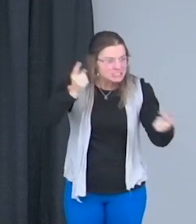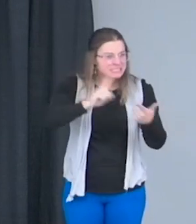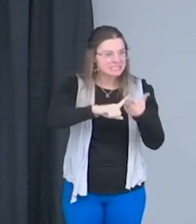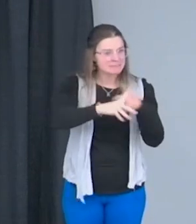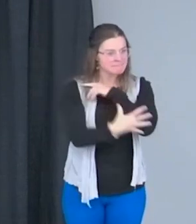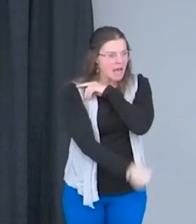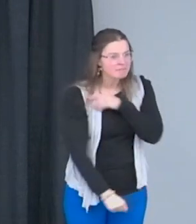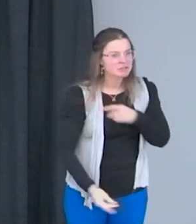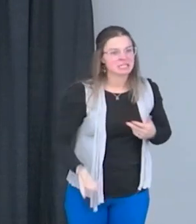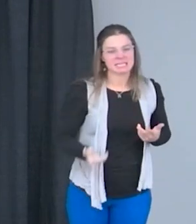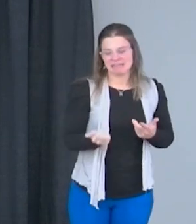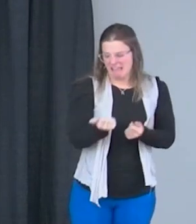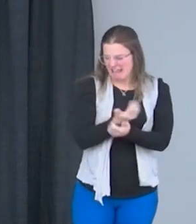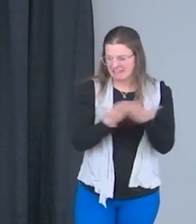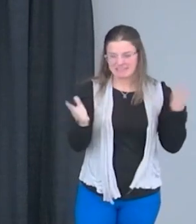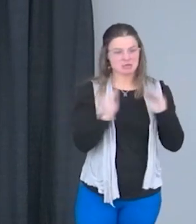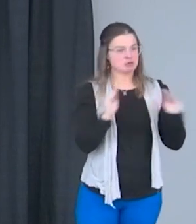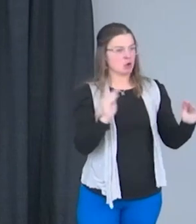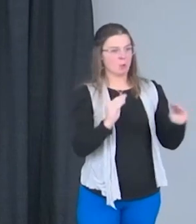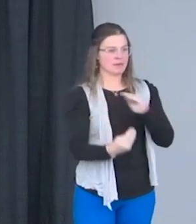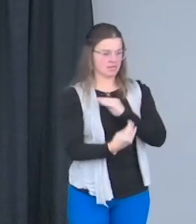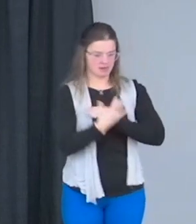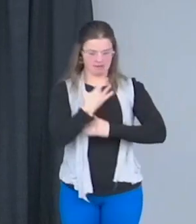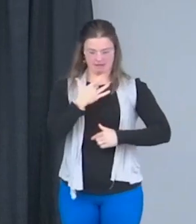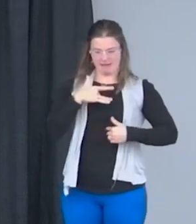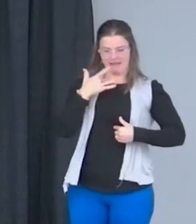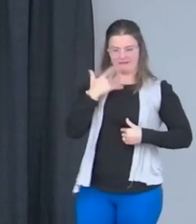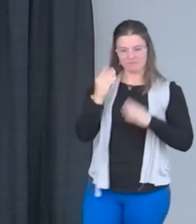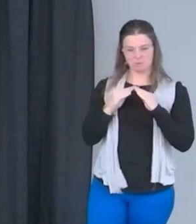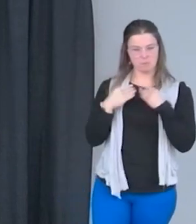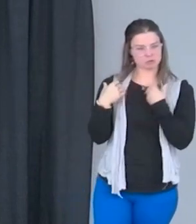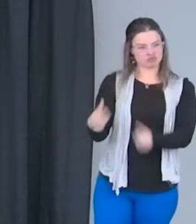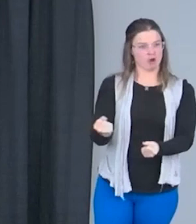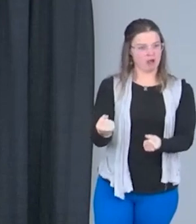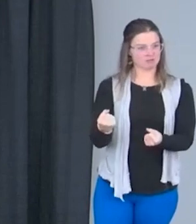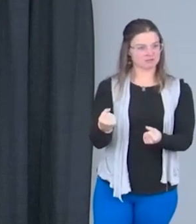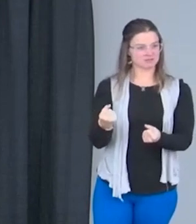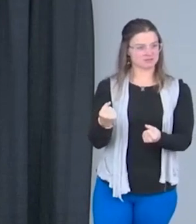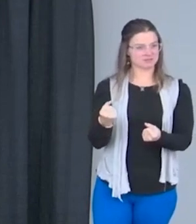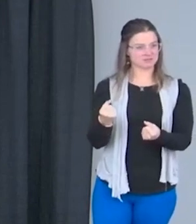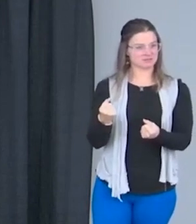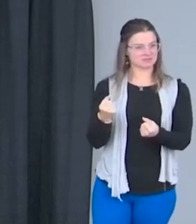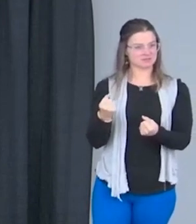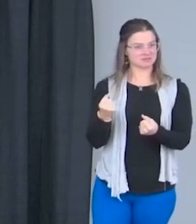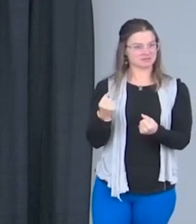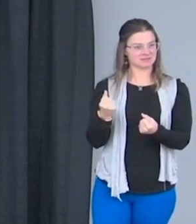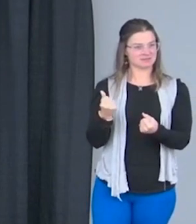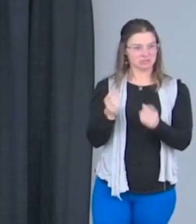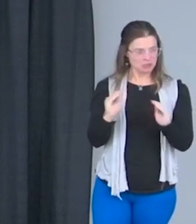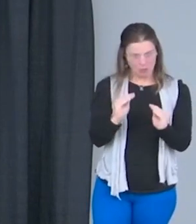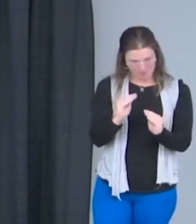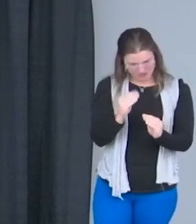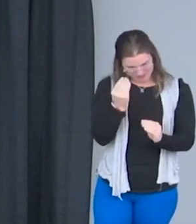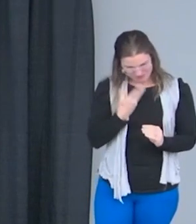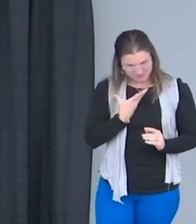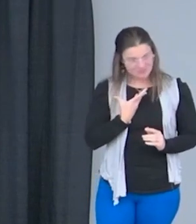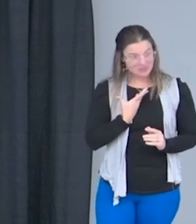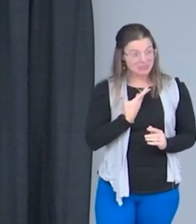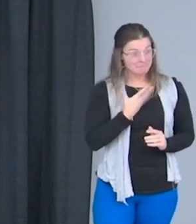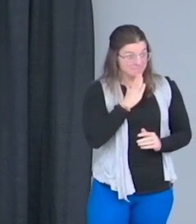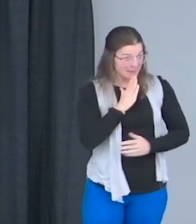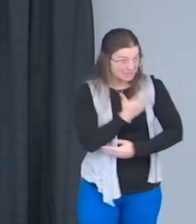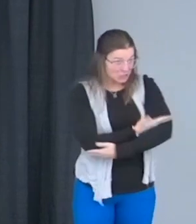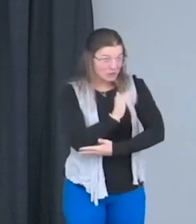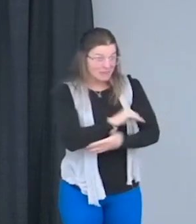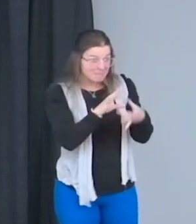nobody spoke life into me where it made me feel like I have more strength and power outside of my circumstances. My daughter gave me that, and so